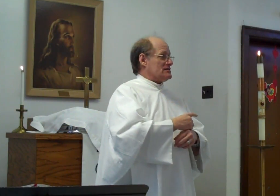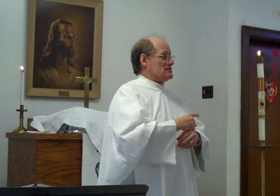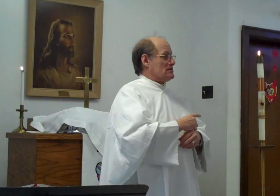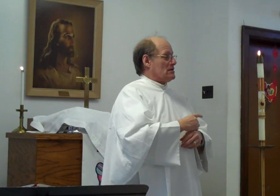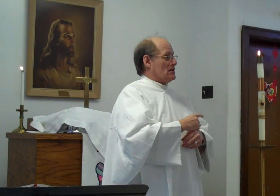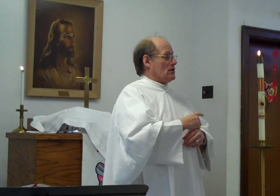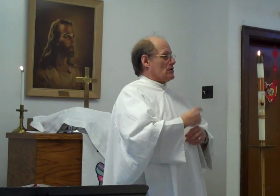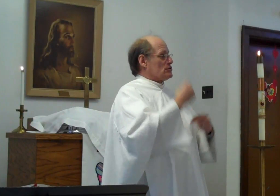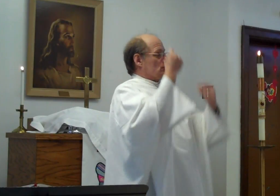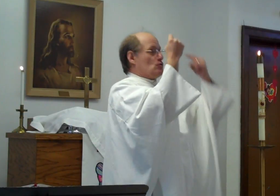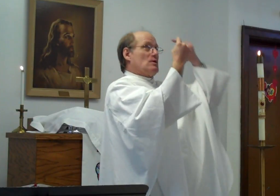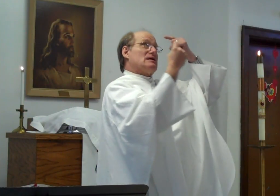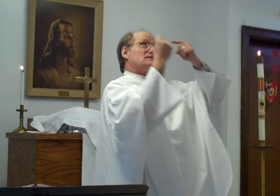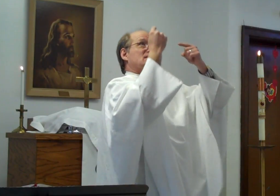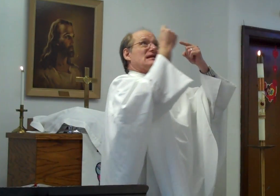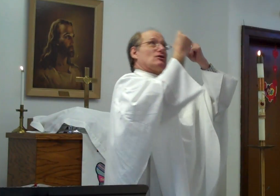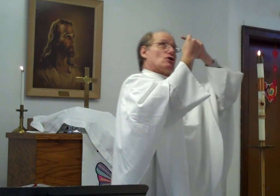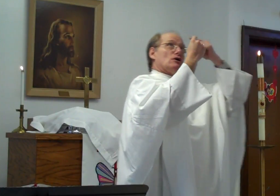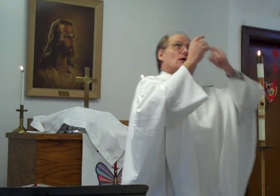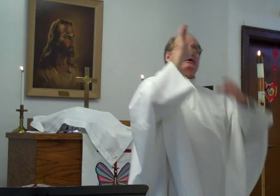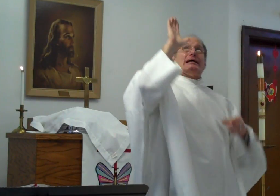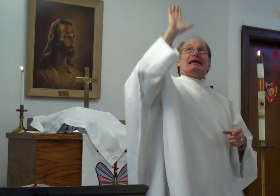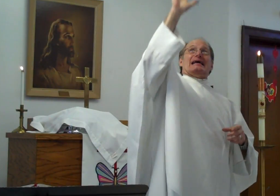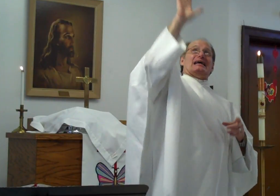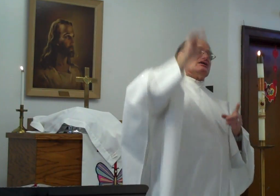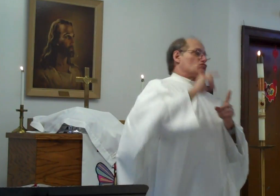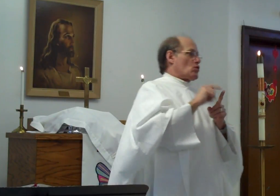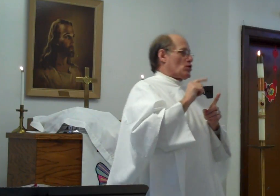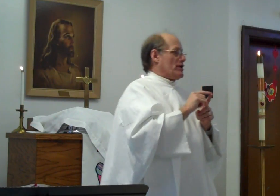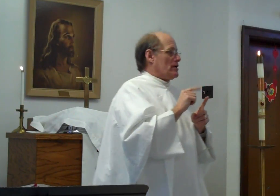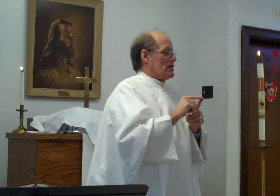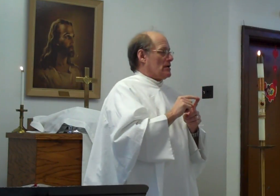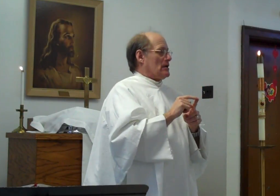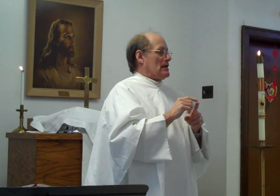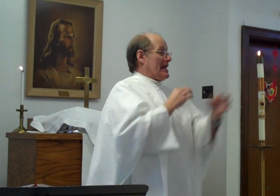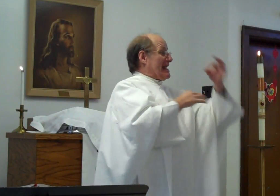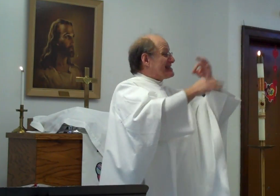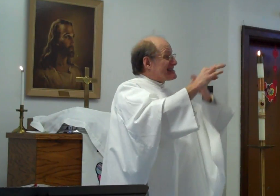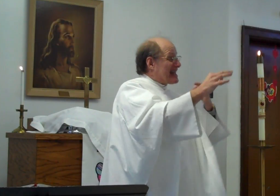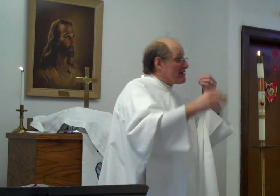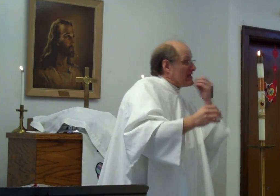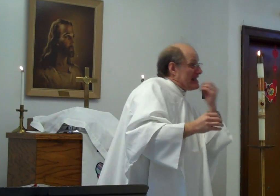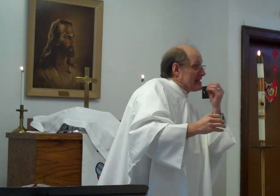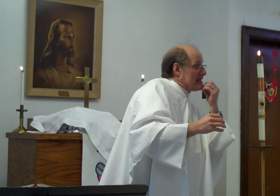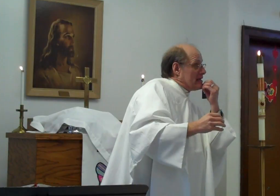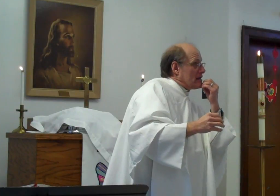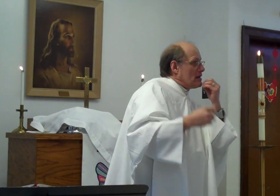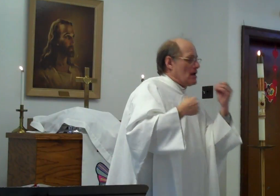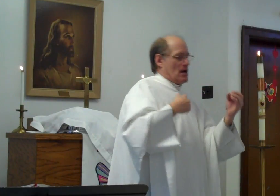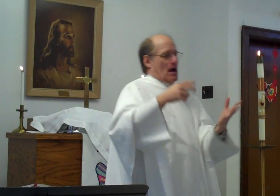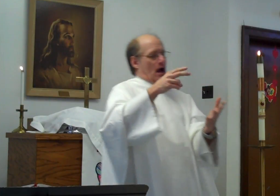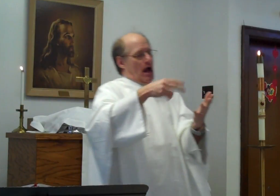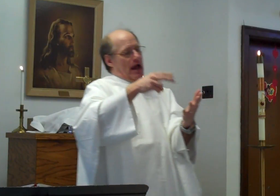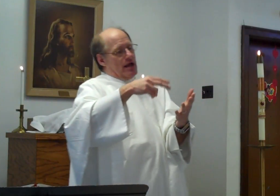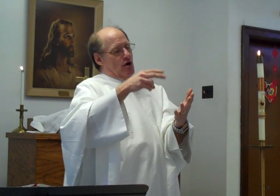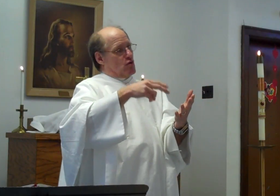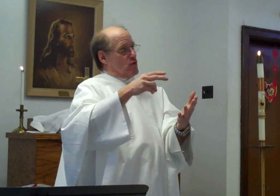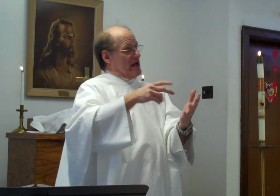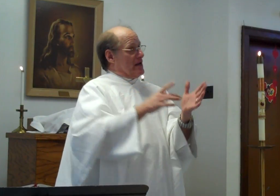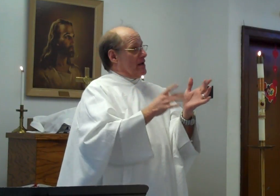to consider his word. Instead of eating, I read